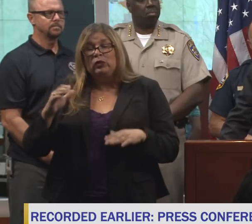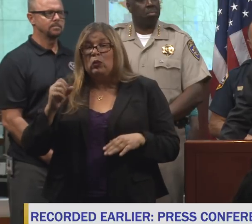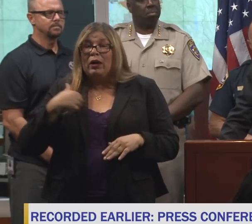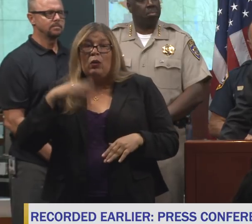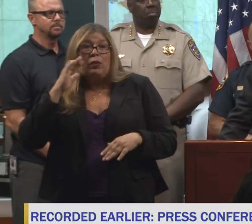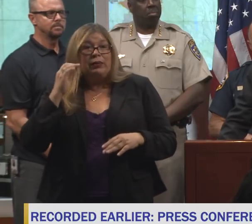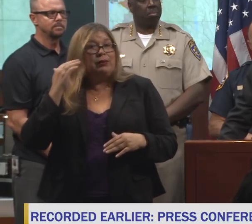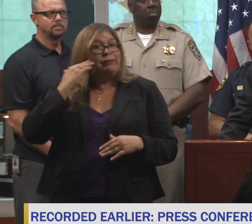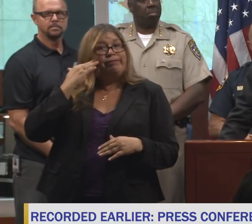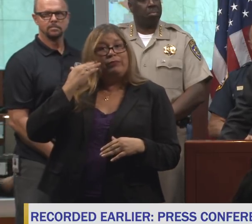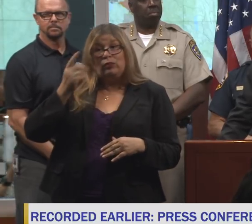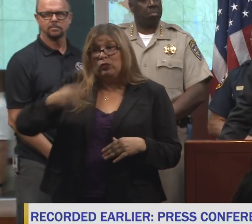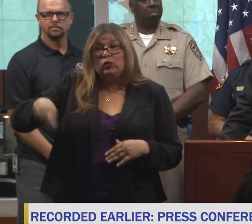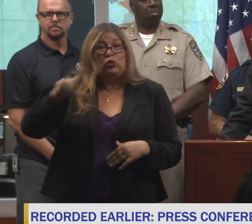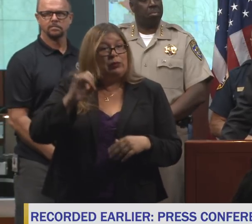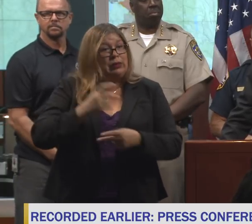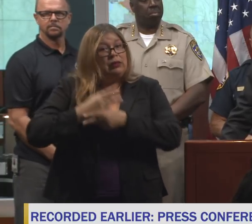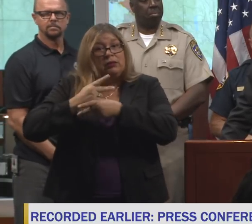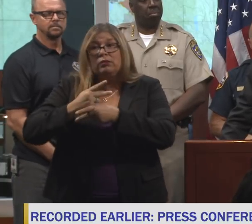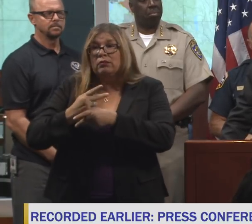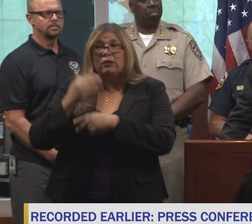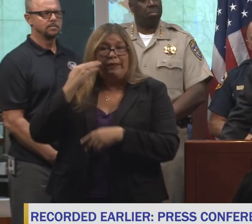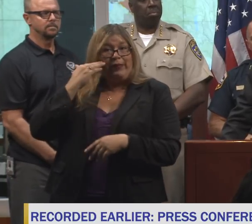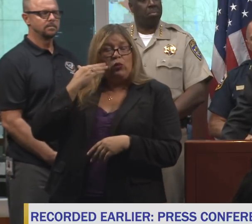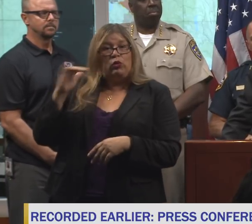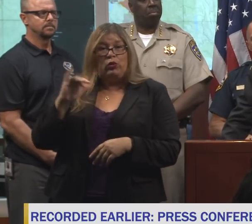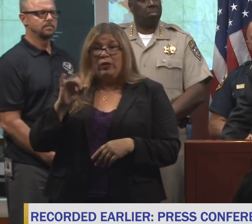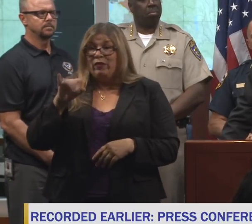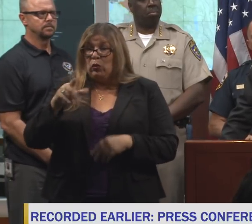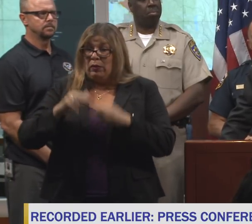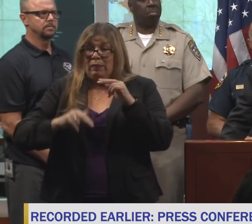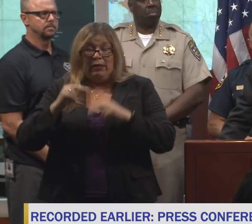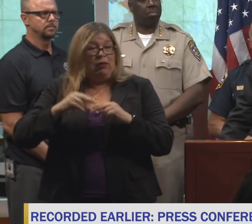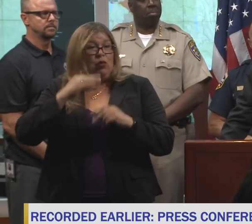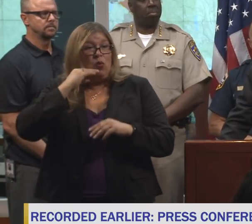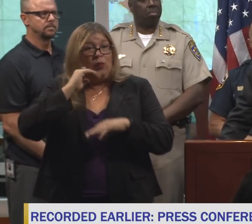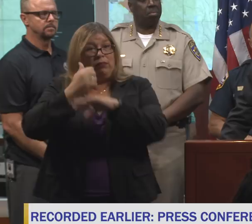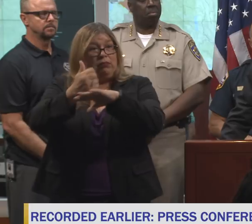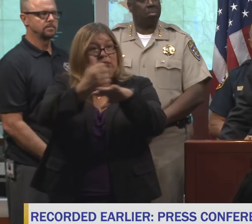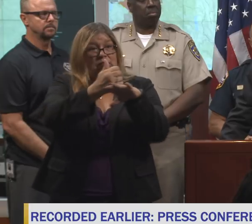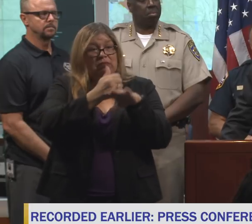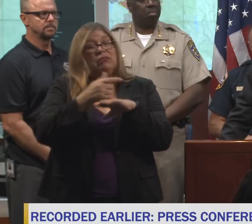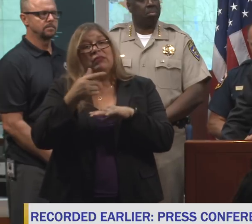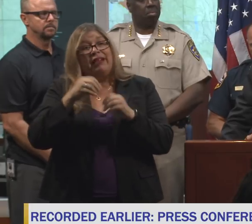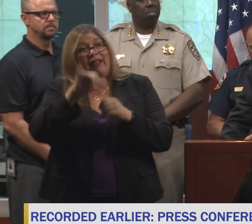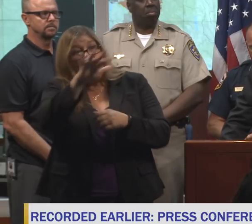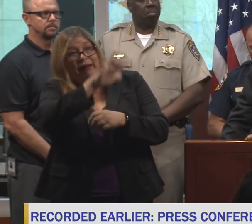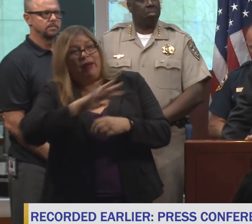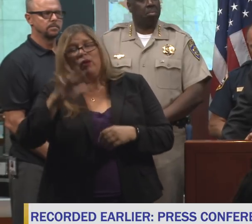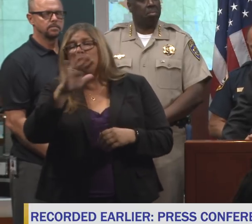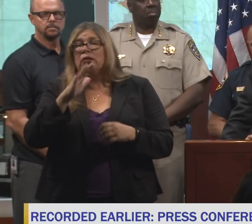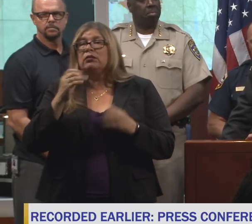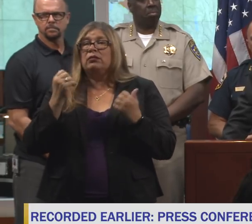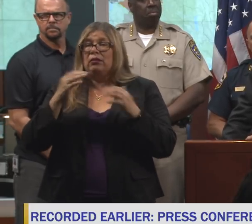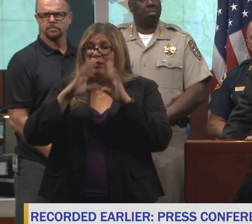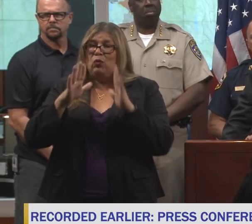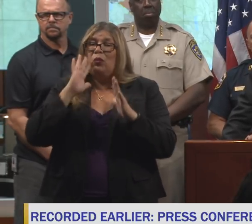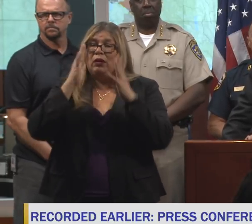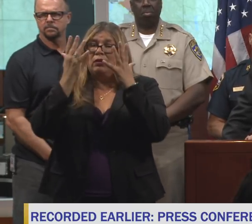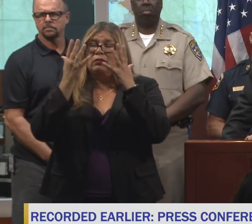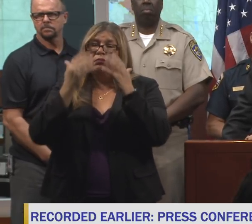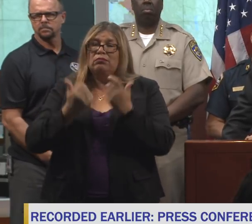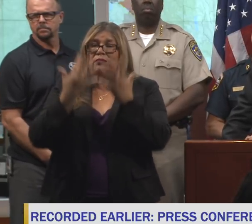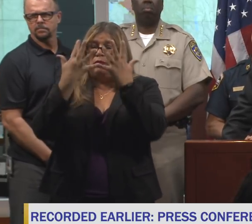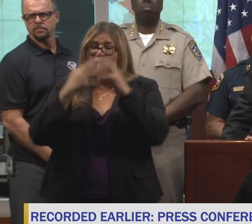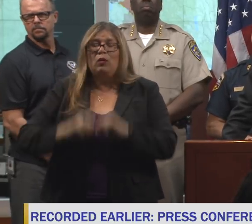alert and everybody else better be on the alert. And if you're building in these areas, many will burn down at some point. Governor, a lot of people